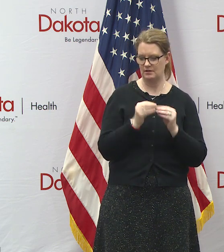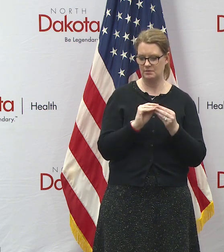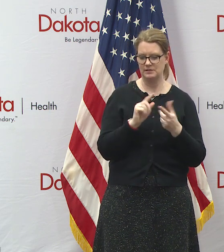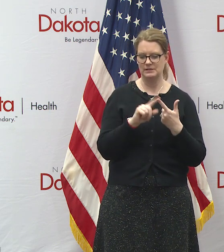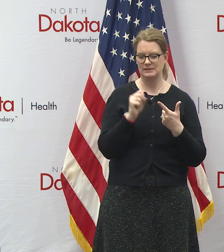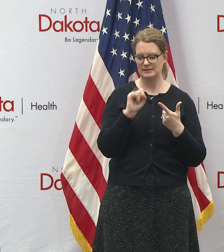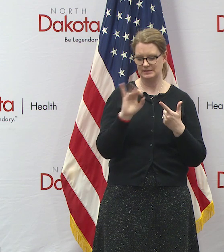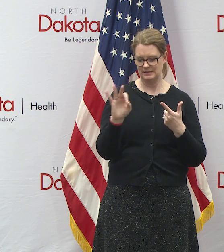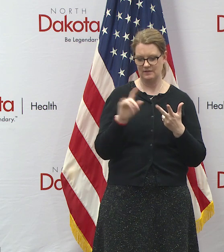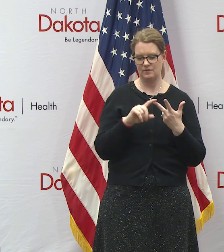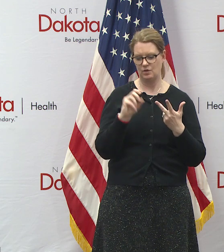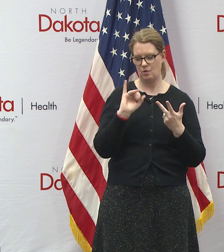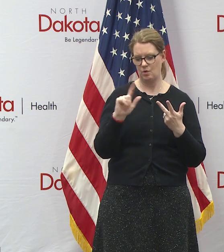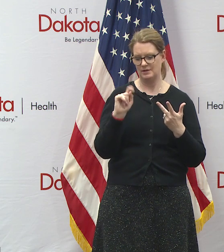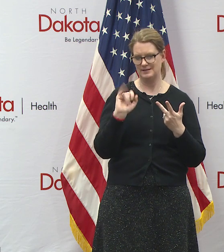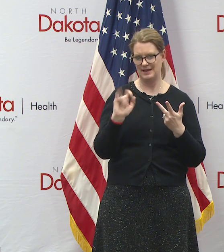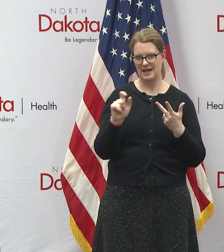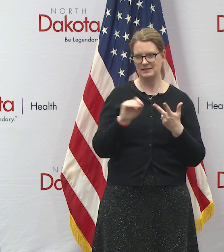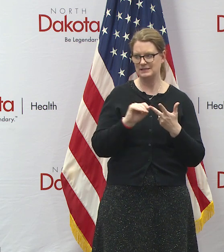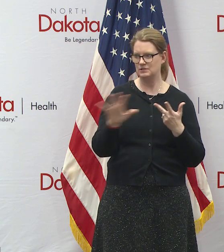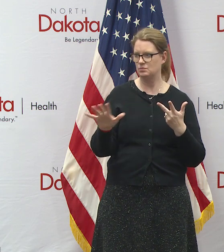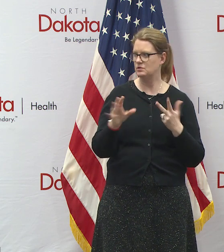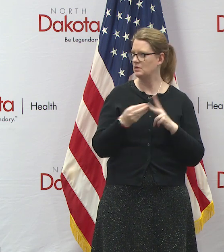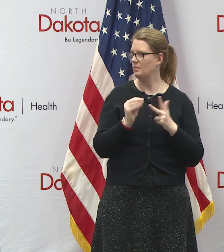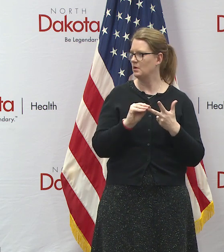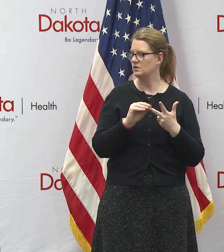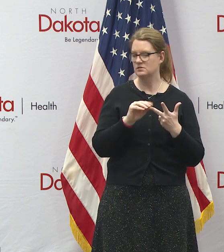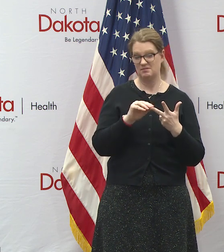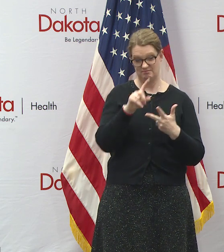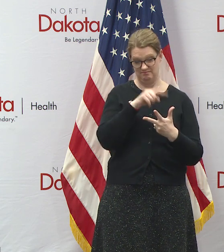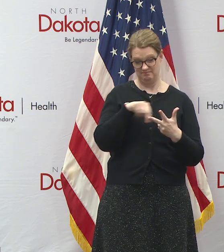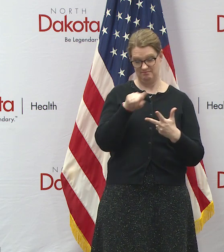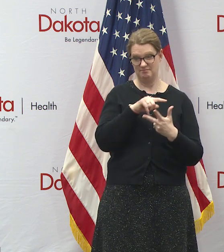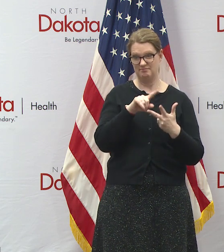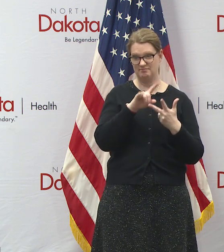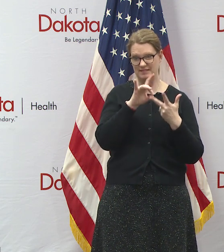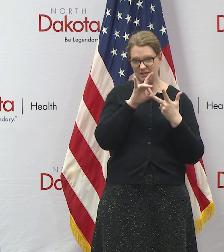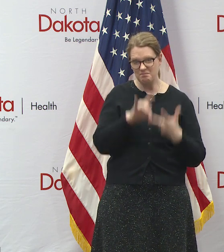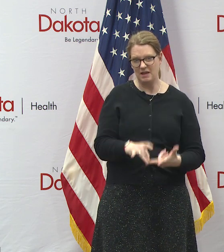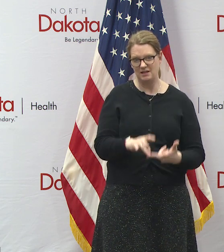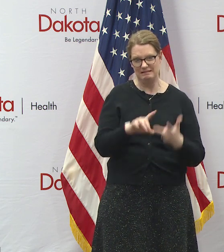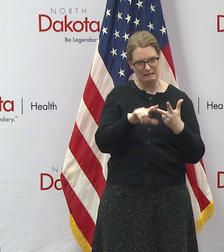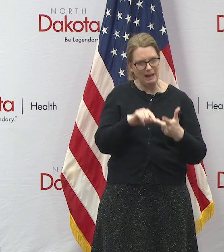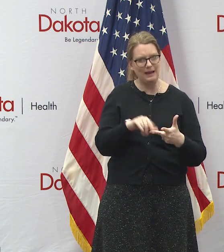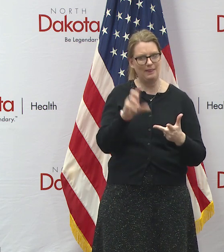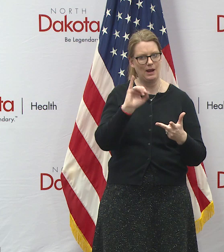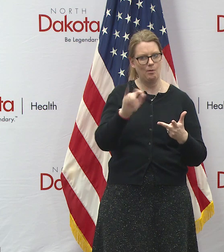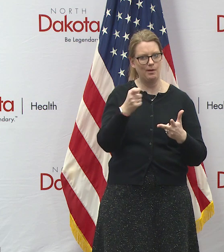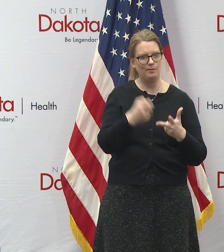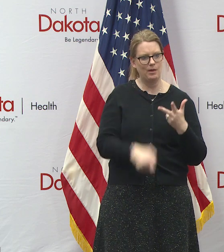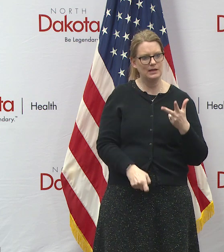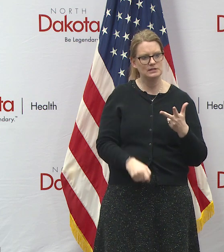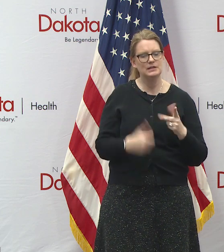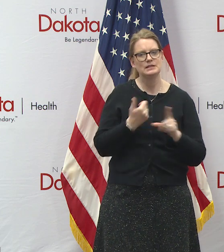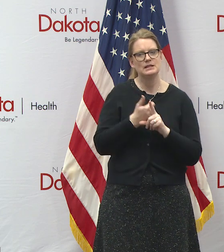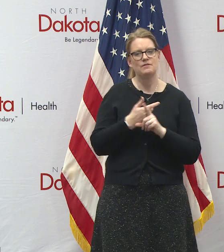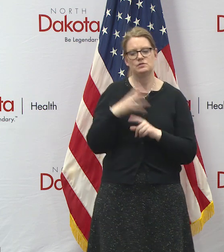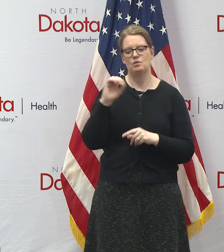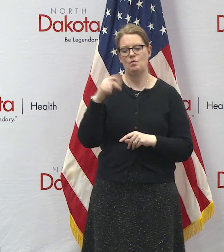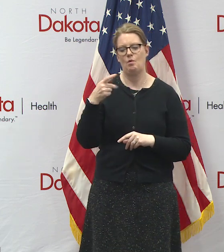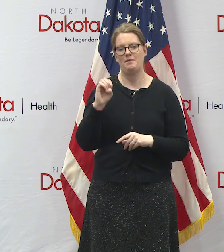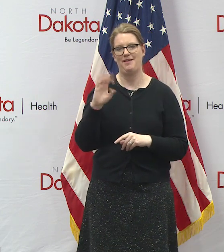the oil tax distribution numbers are heavily based on on that oil price and so that's actually an opec plus